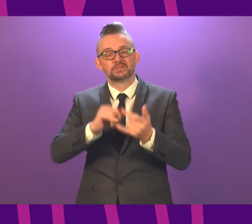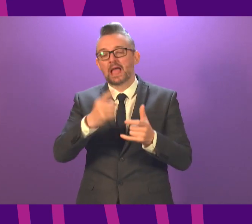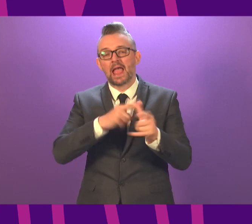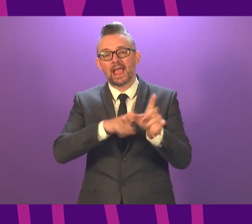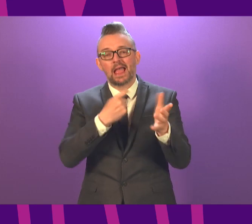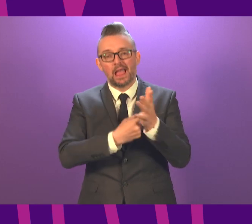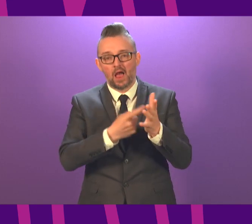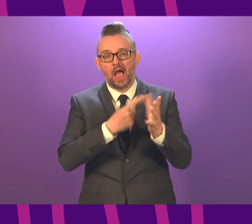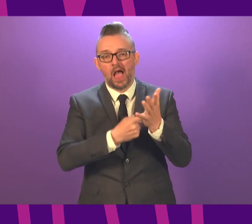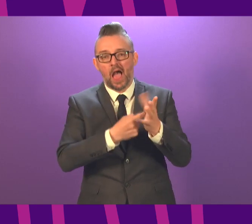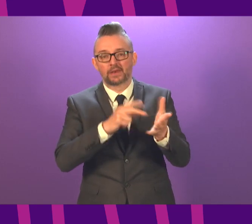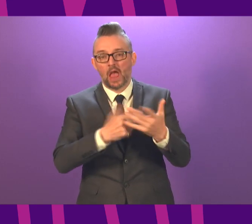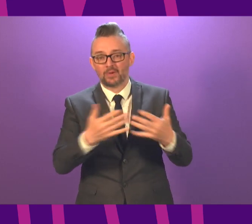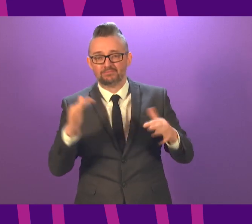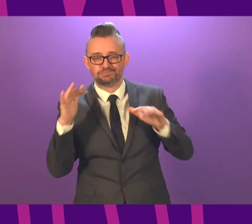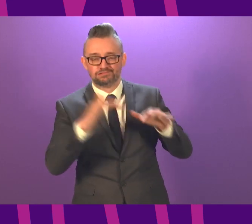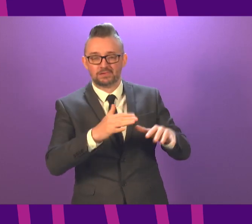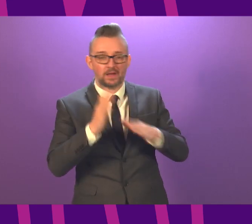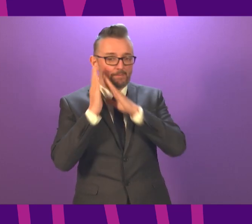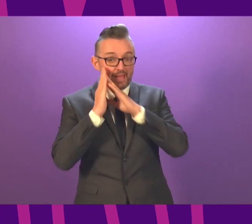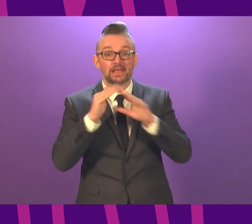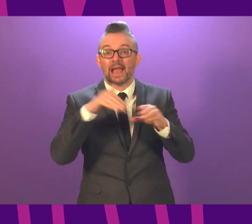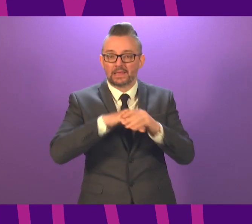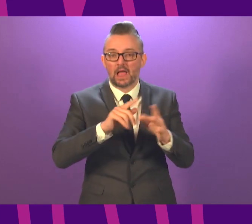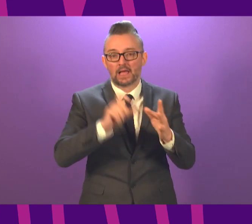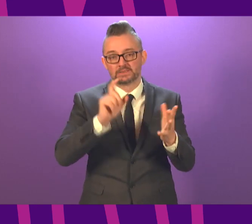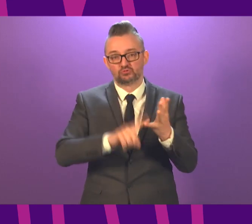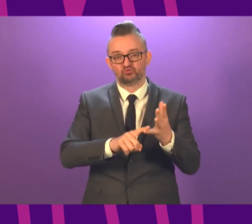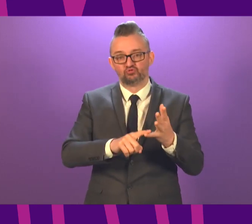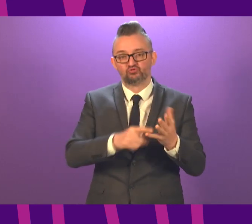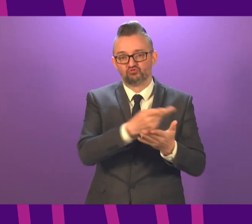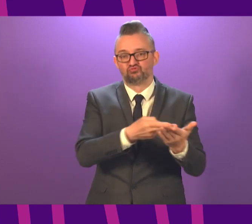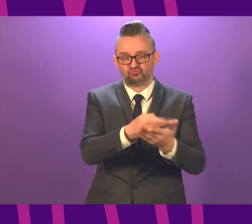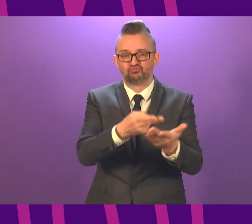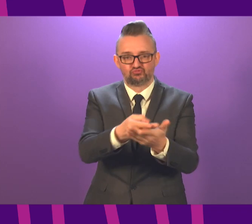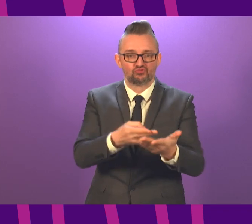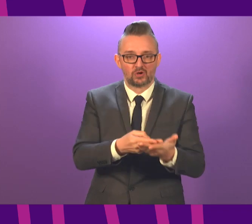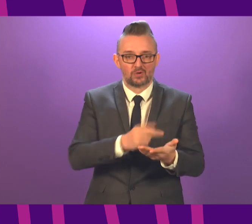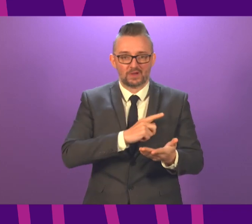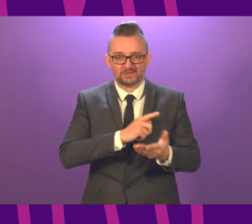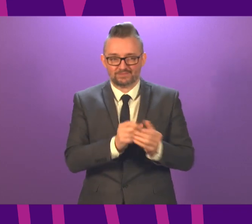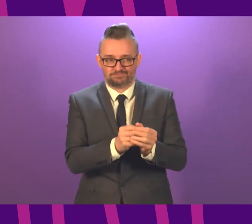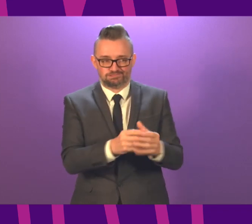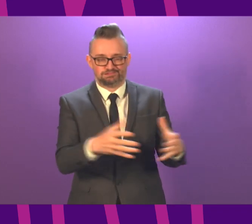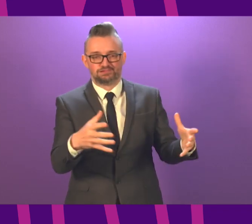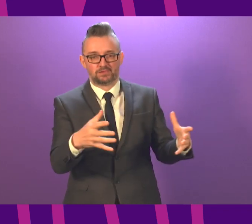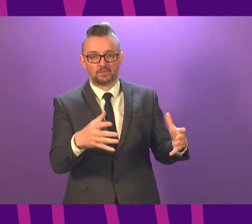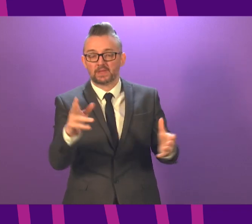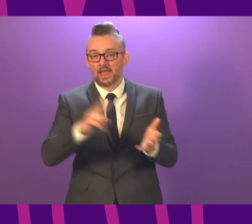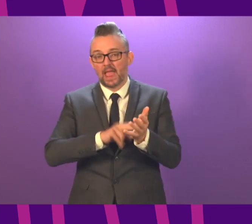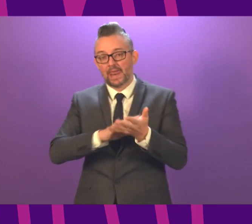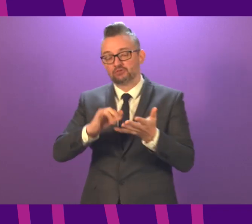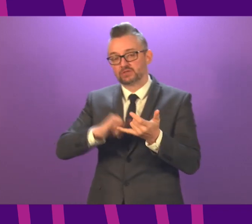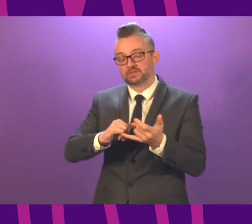and Arran, with particular regard to ICU capacity as the pandemic progresses. With NHS